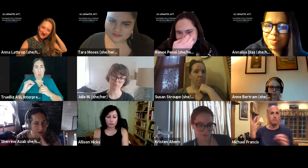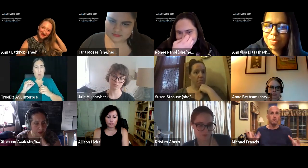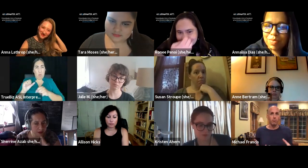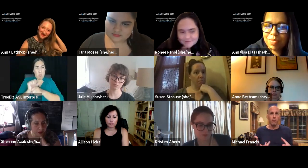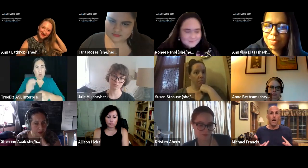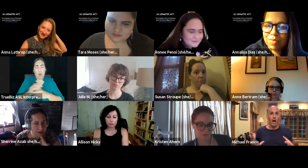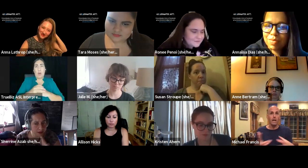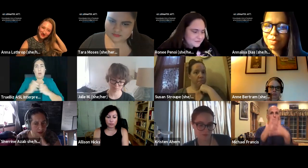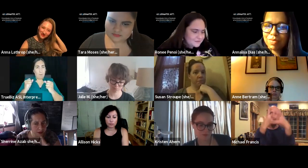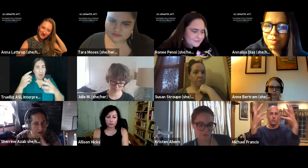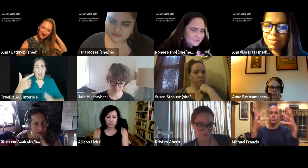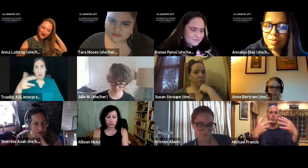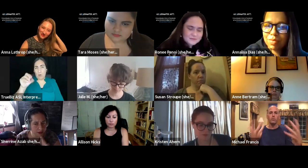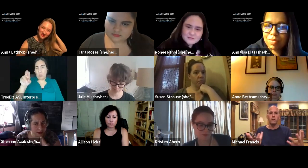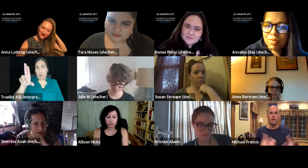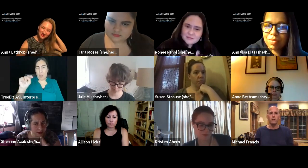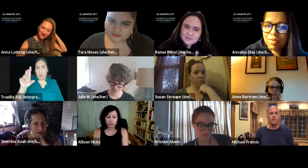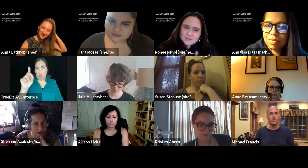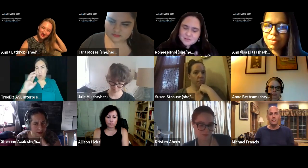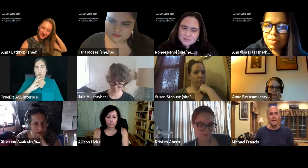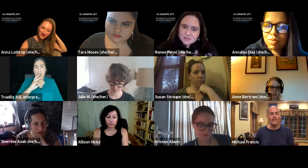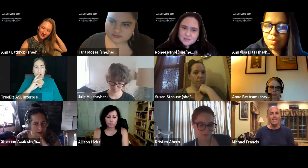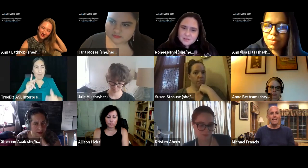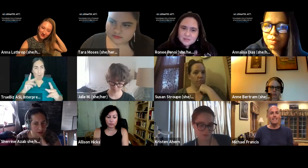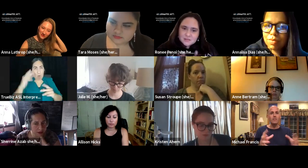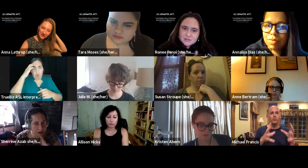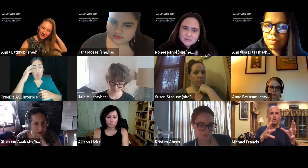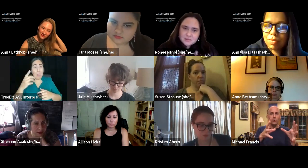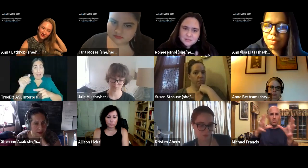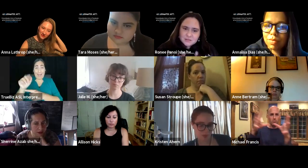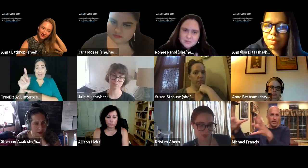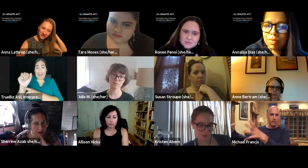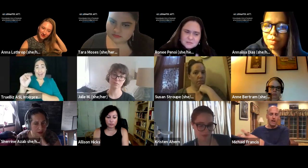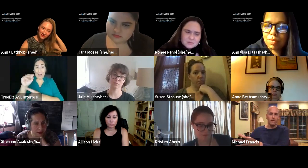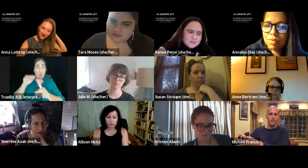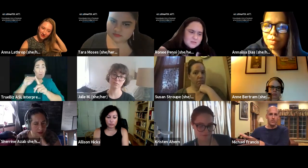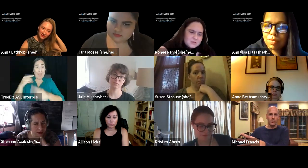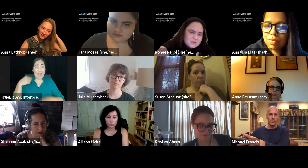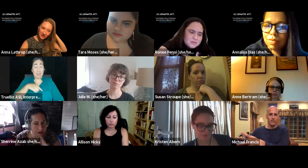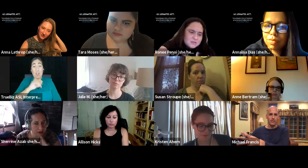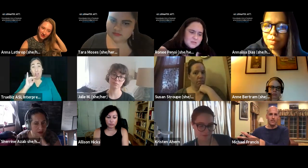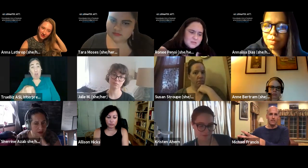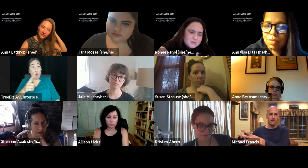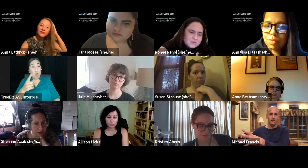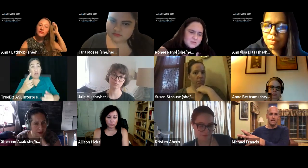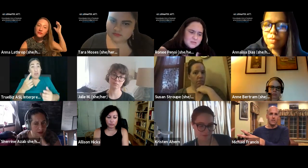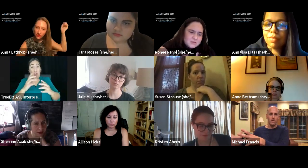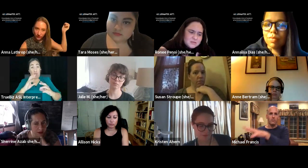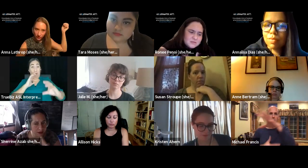us as a group when we're in these conversations that these are no longer breakout conversations. These are conversations